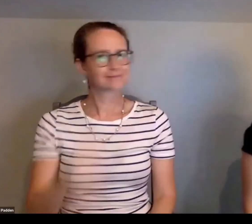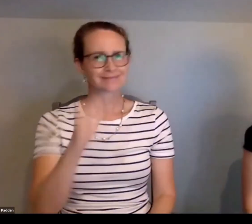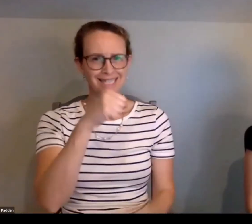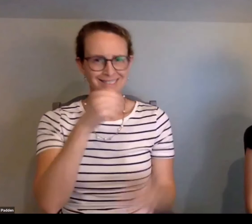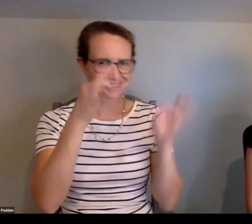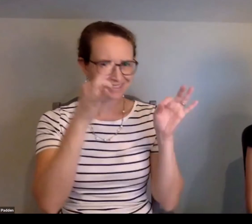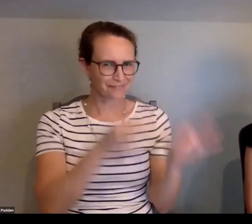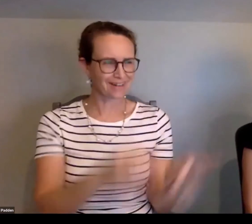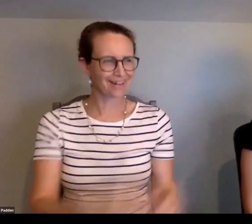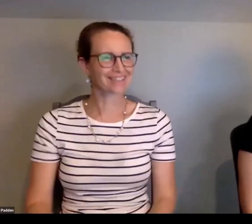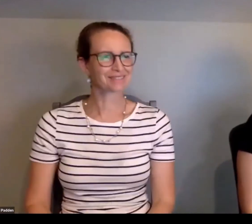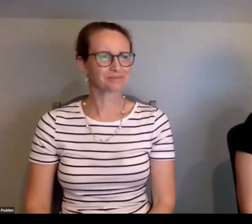Amen.